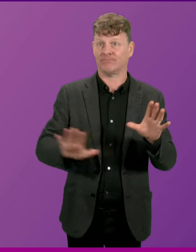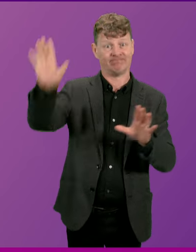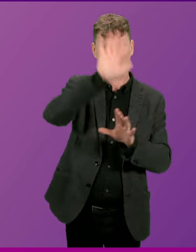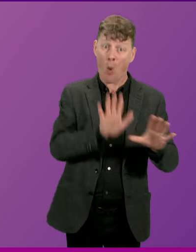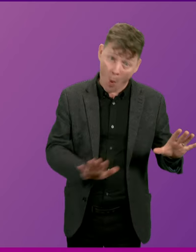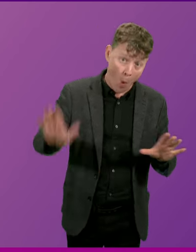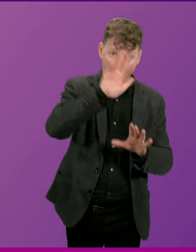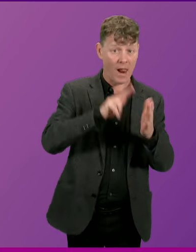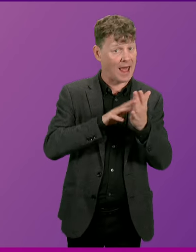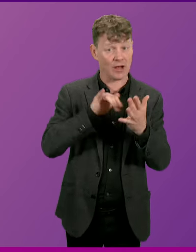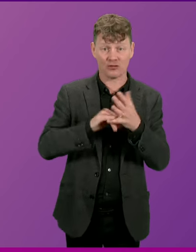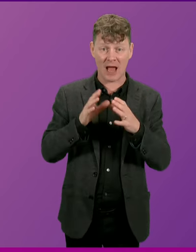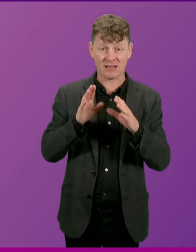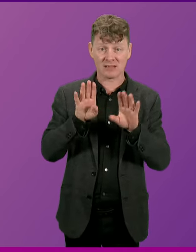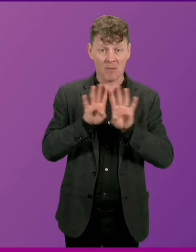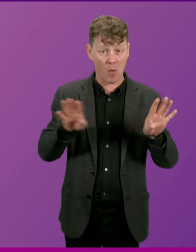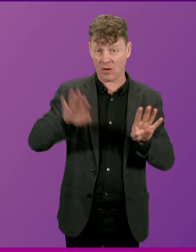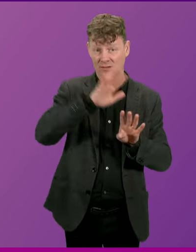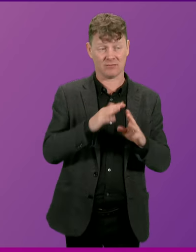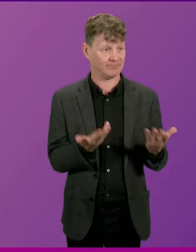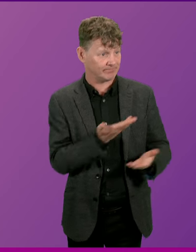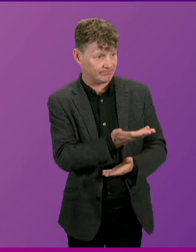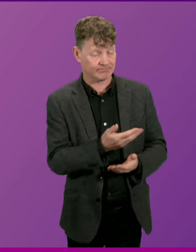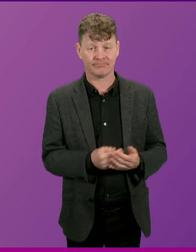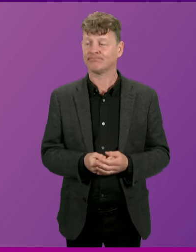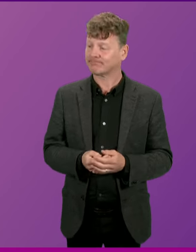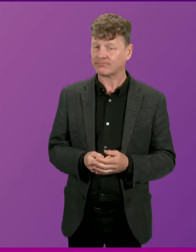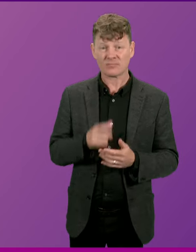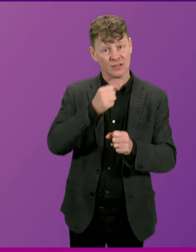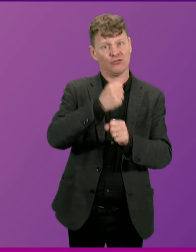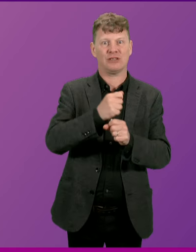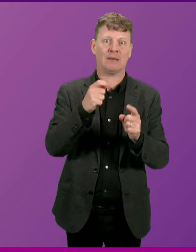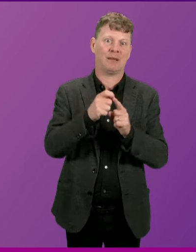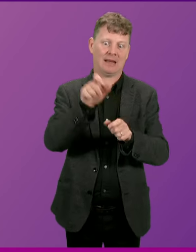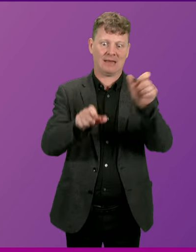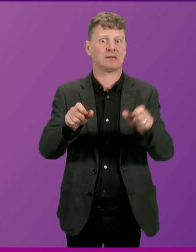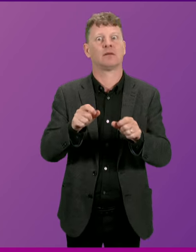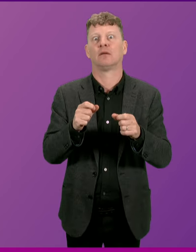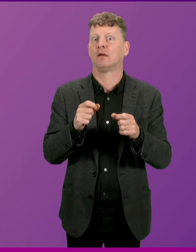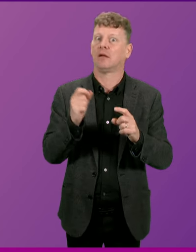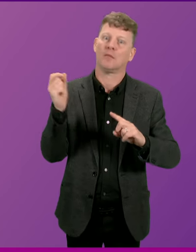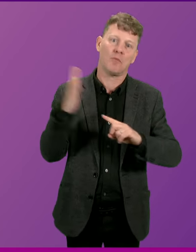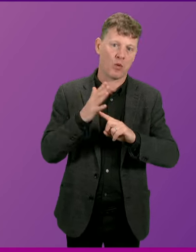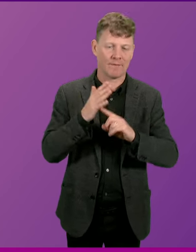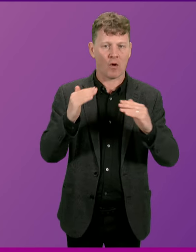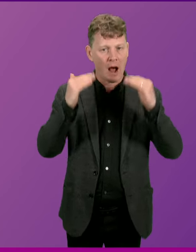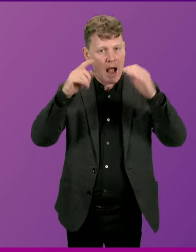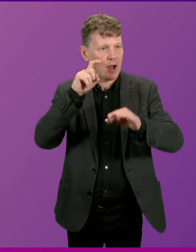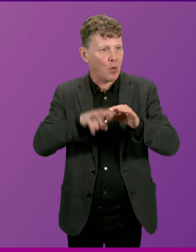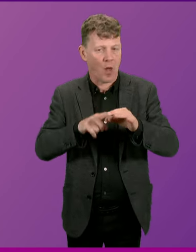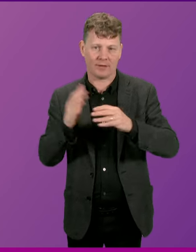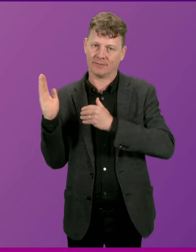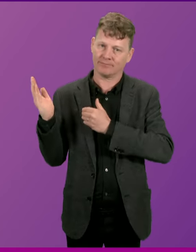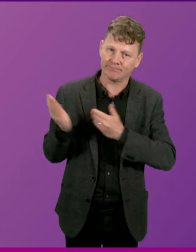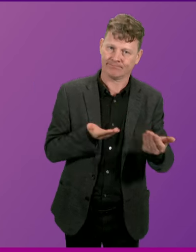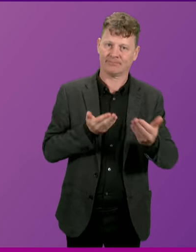since 2015. Deputy First Minister. Well, GPs are essential to the delivery of high-quality, sustainable general practice service,